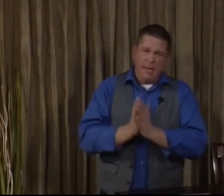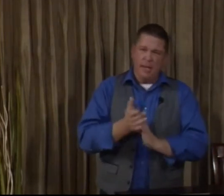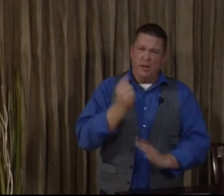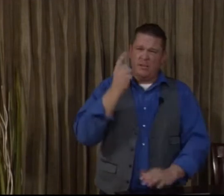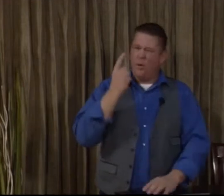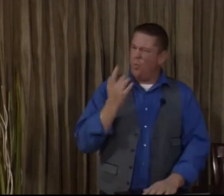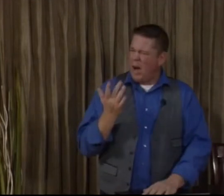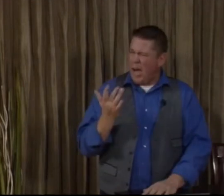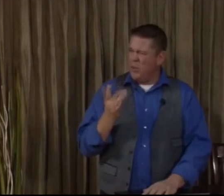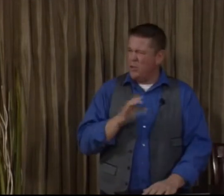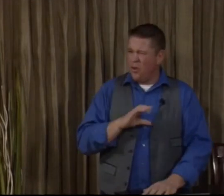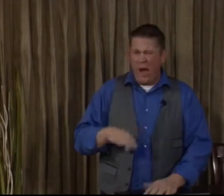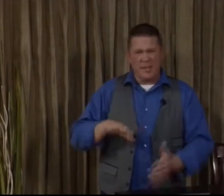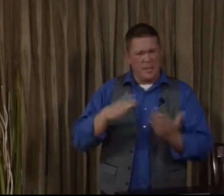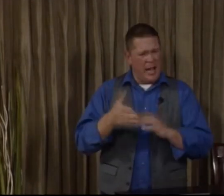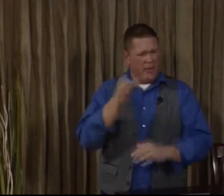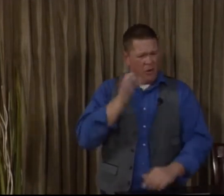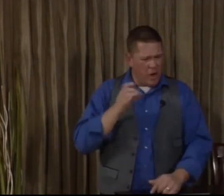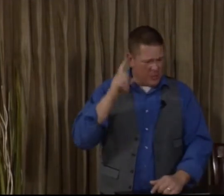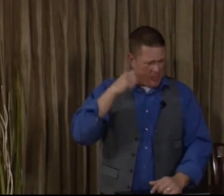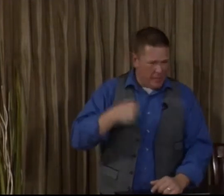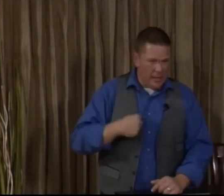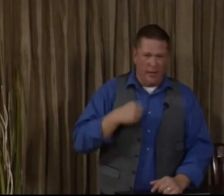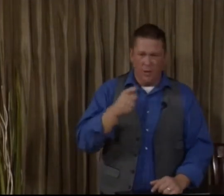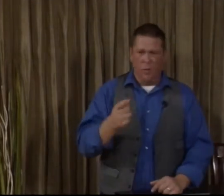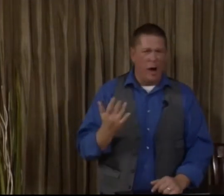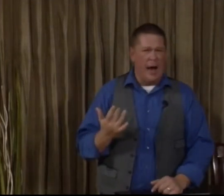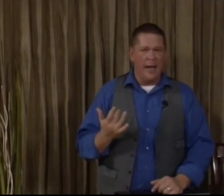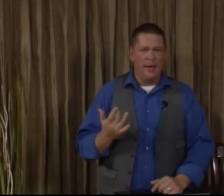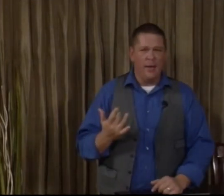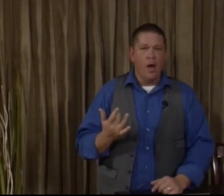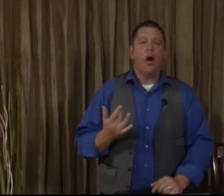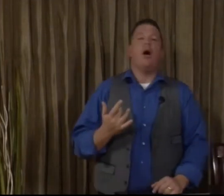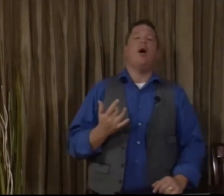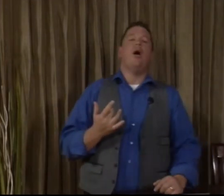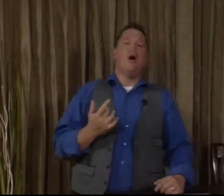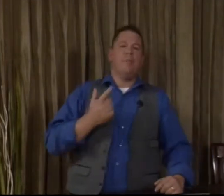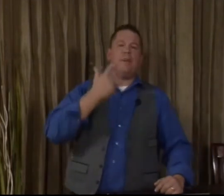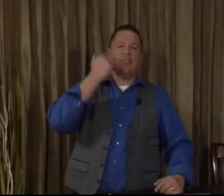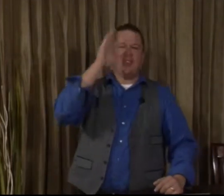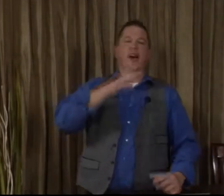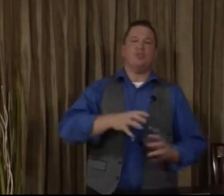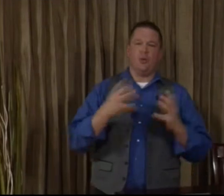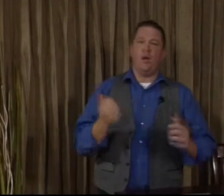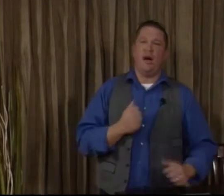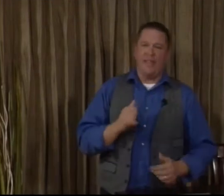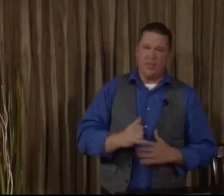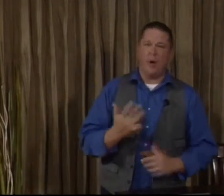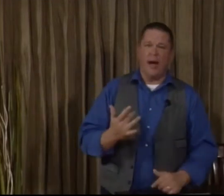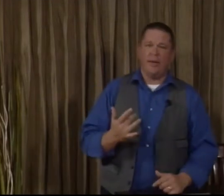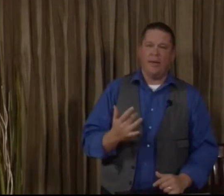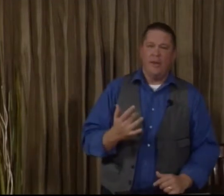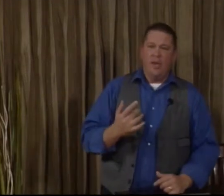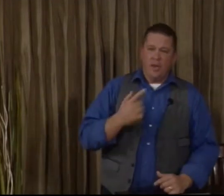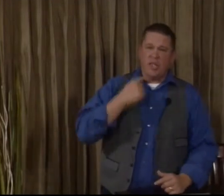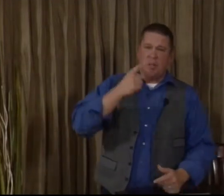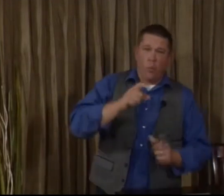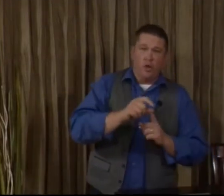begin to understand, why would Christ die on the cross for me and you? Why? Oh, because God so loved. That's why. You see, the word